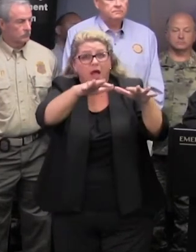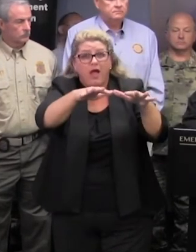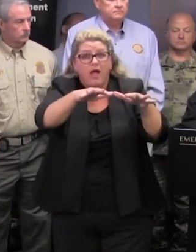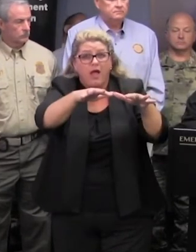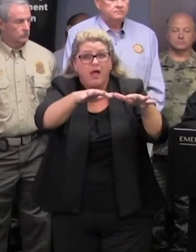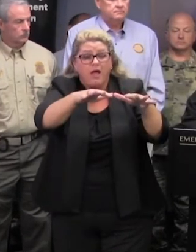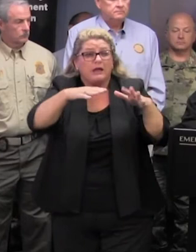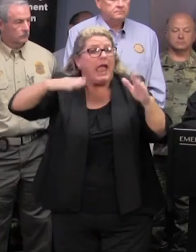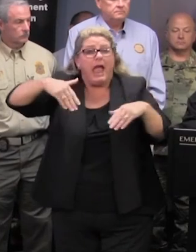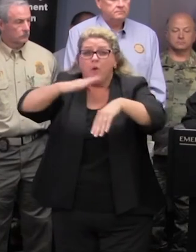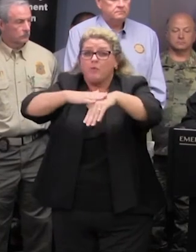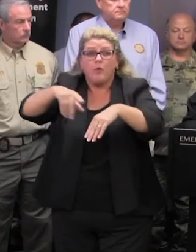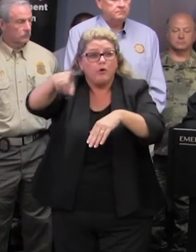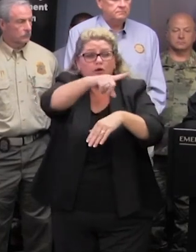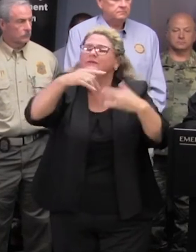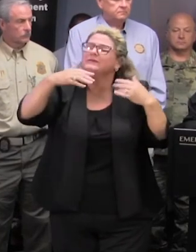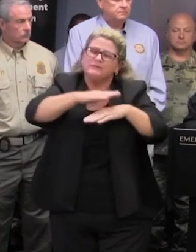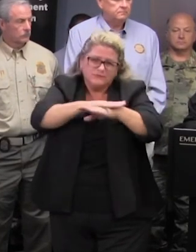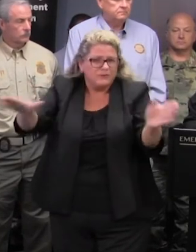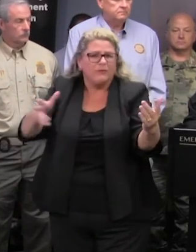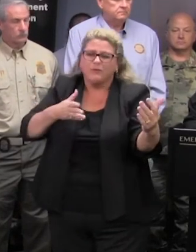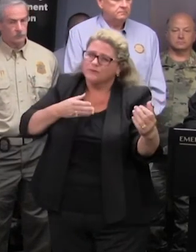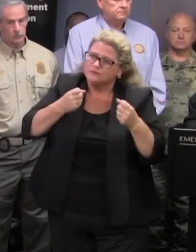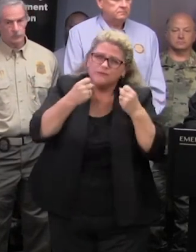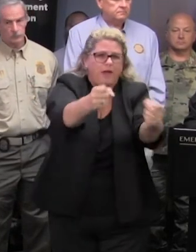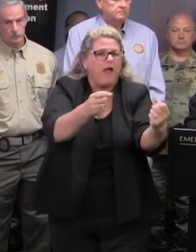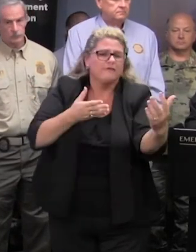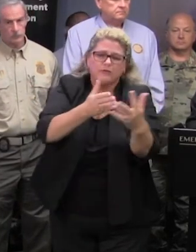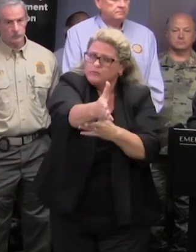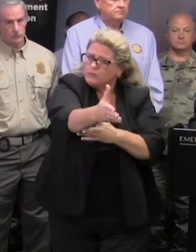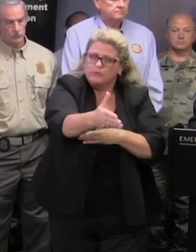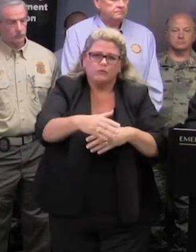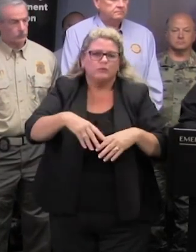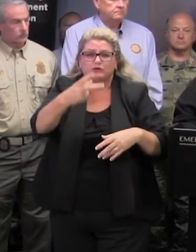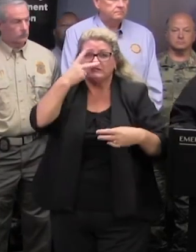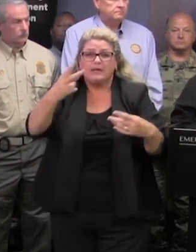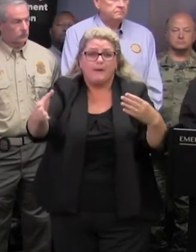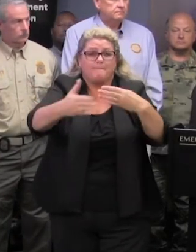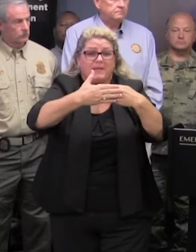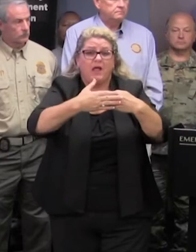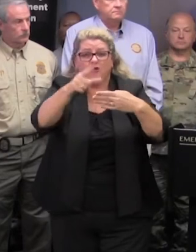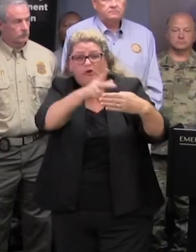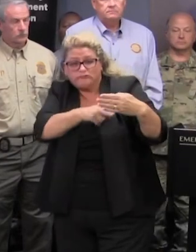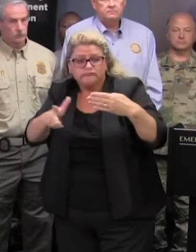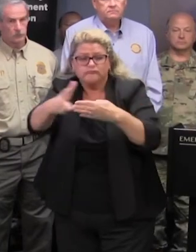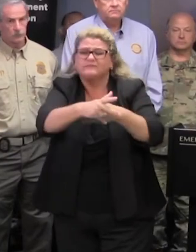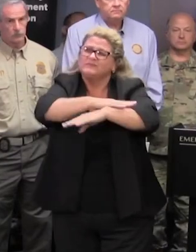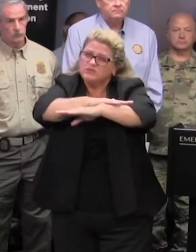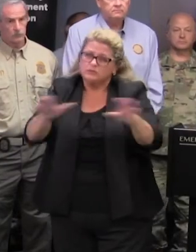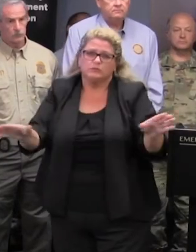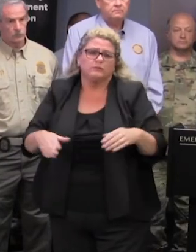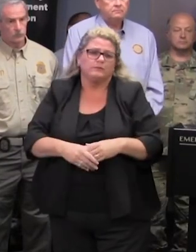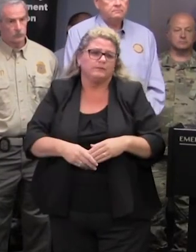barricades and obey the direction of your local officials with regards to access more questions governor it sounds